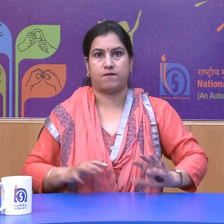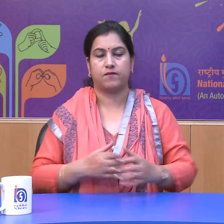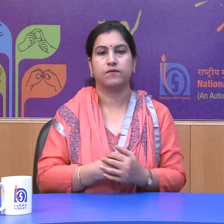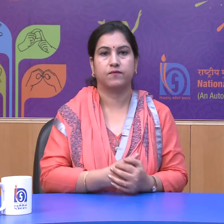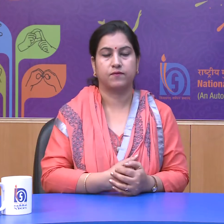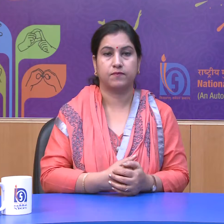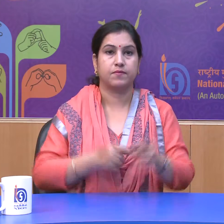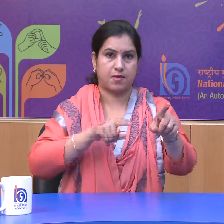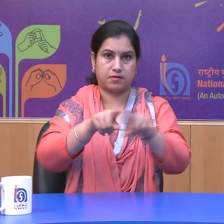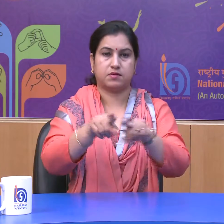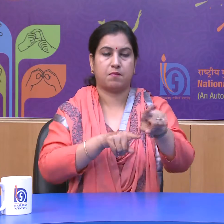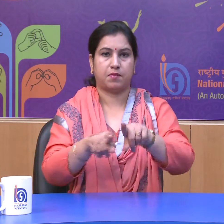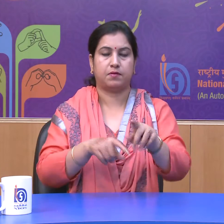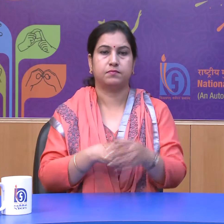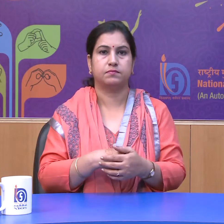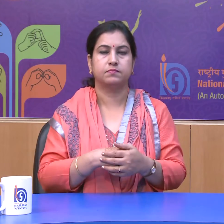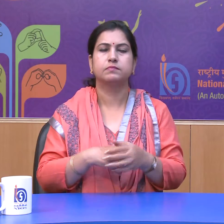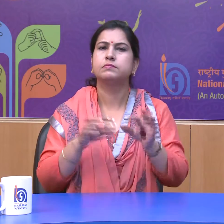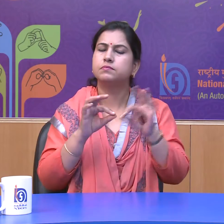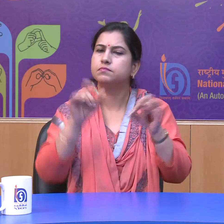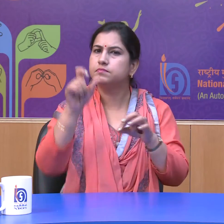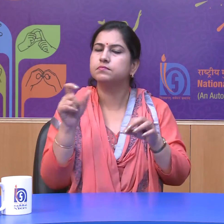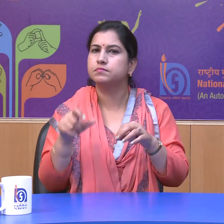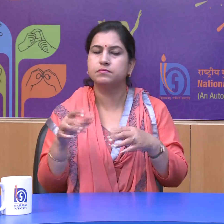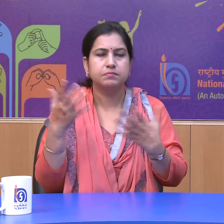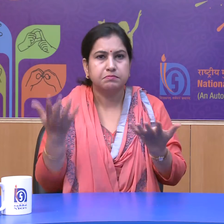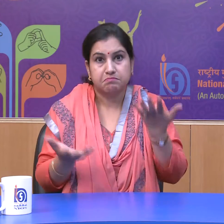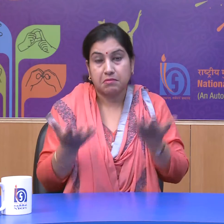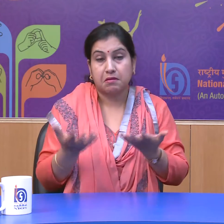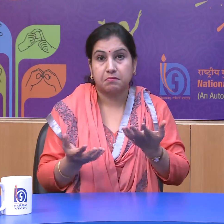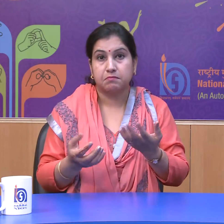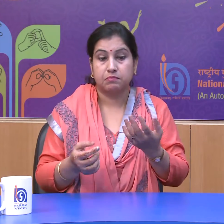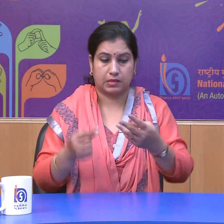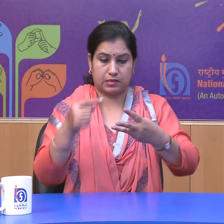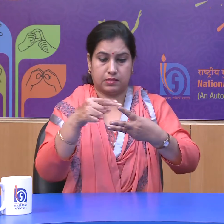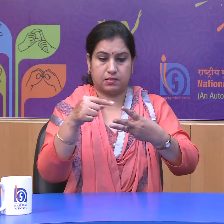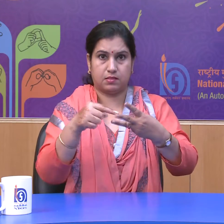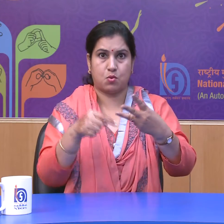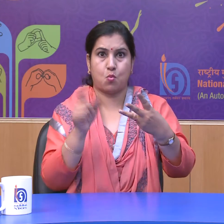For example, a common citizen may not understand these three terms.